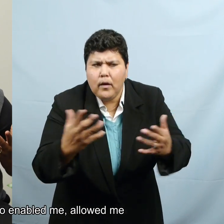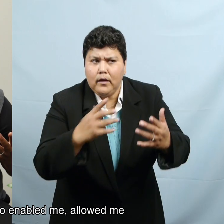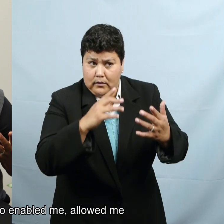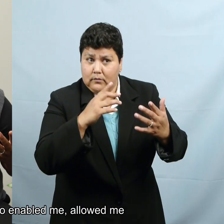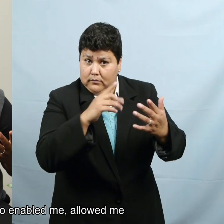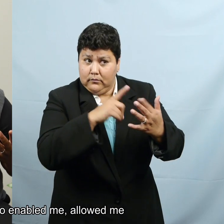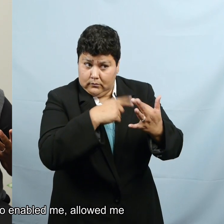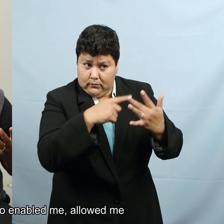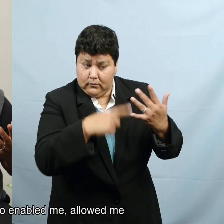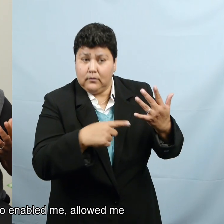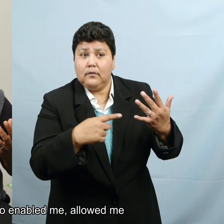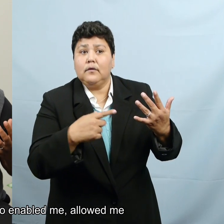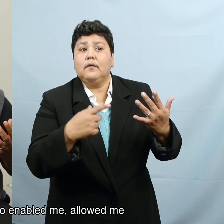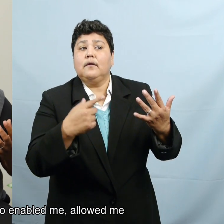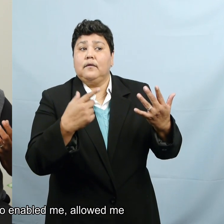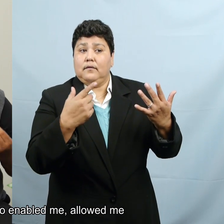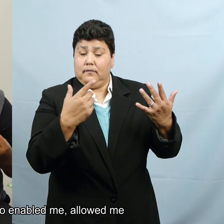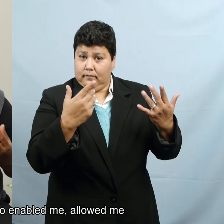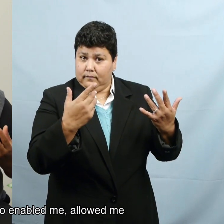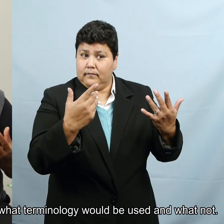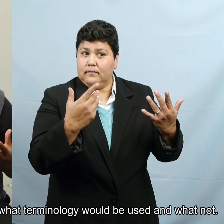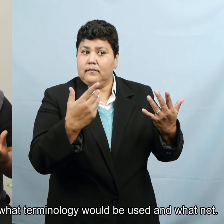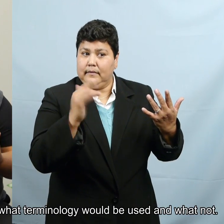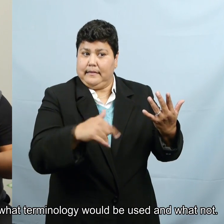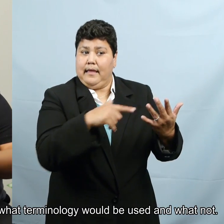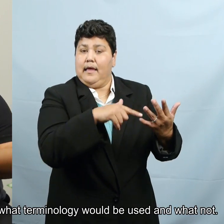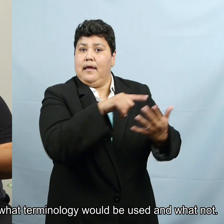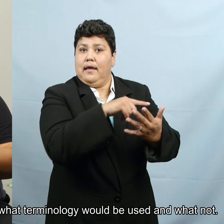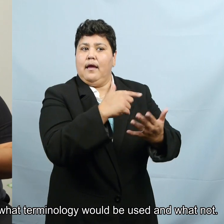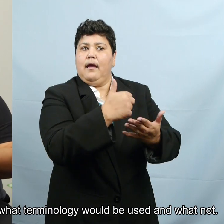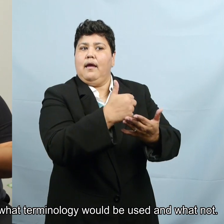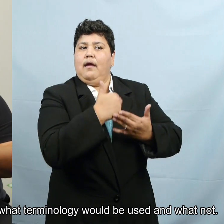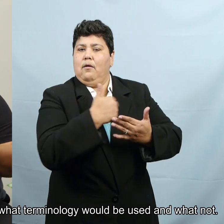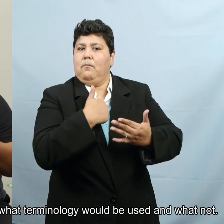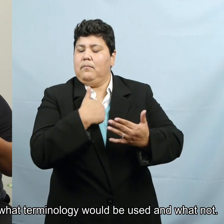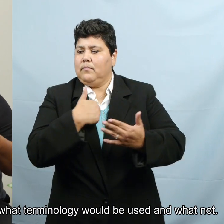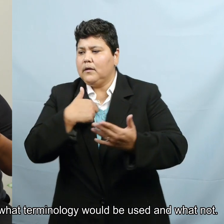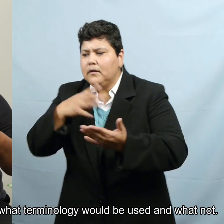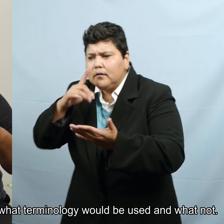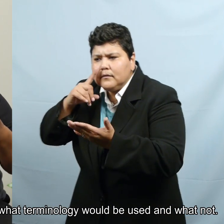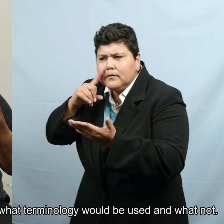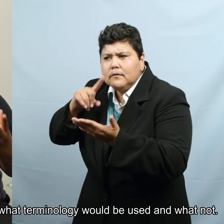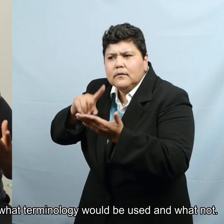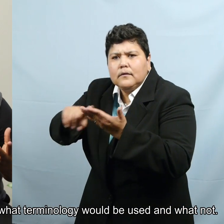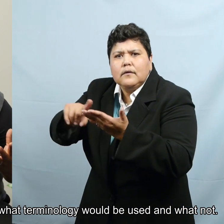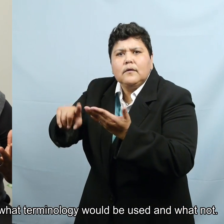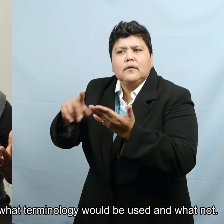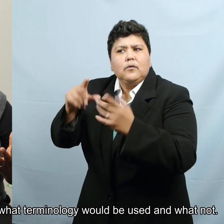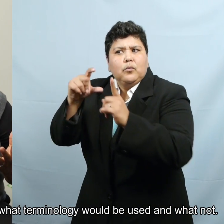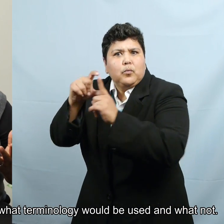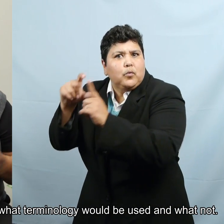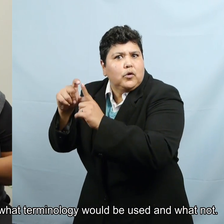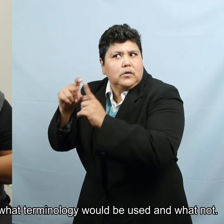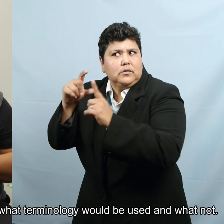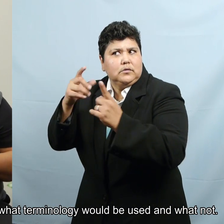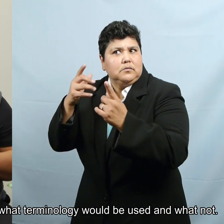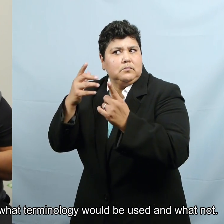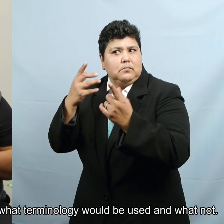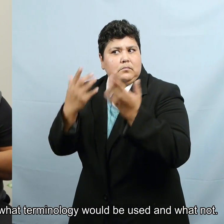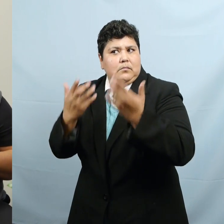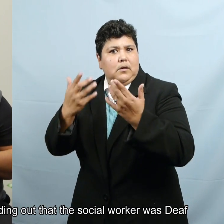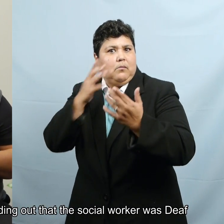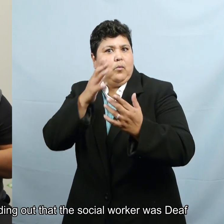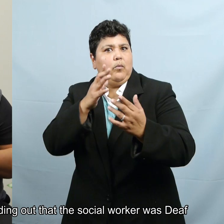it also enabled me and allowed me to do a little research of what terminology would be used and